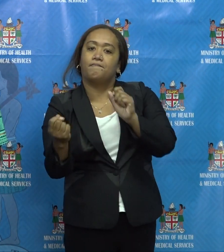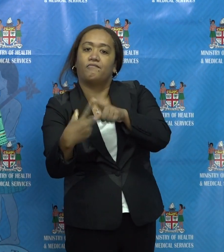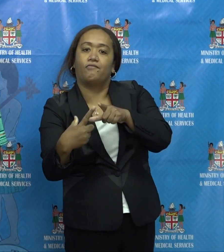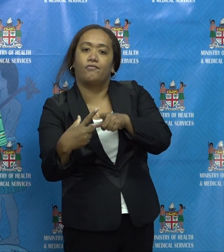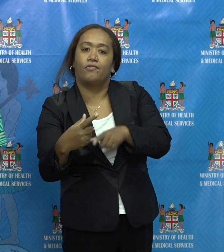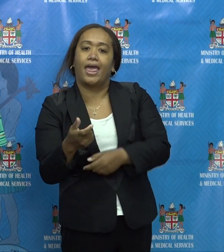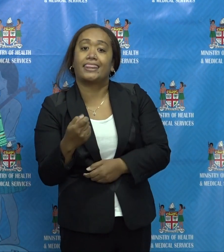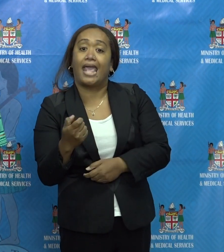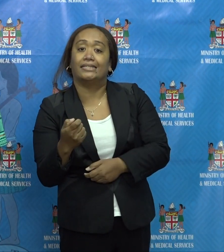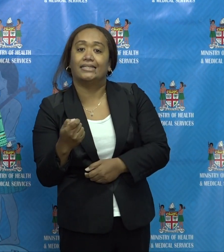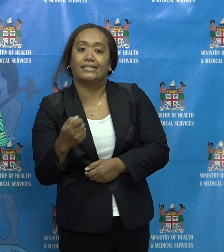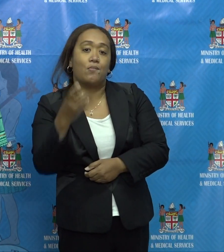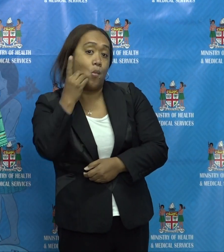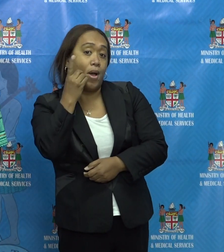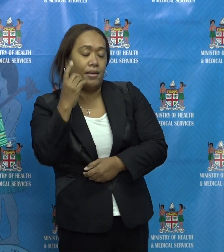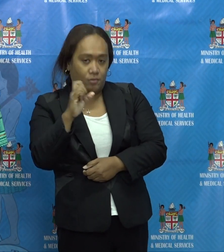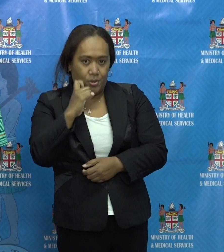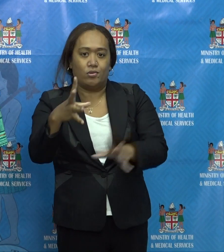blast, if something changes.